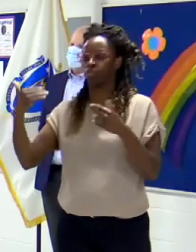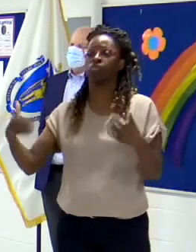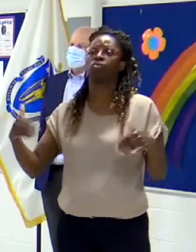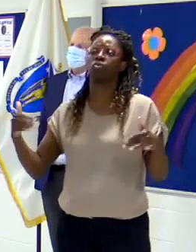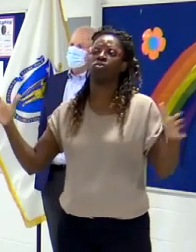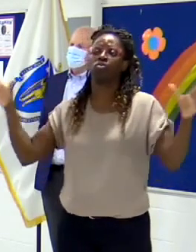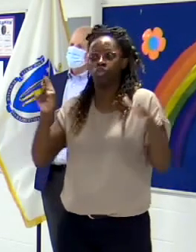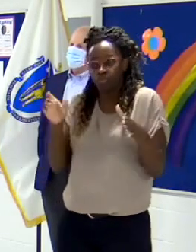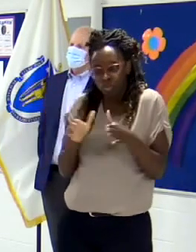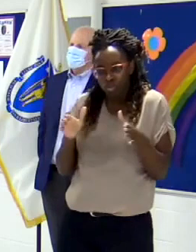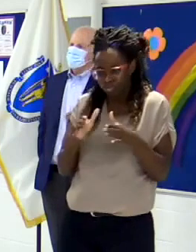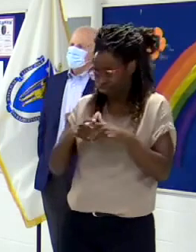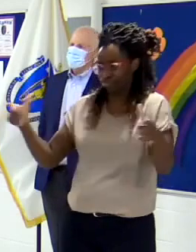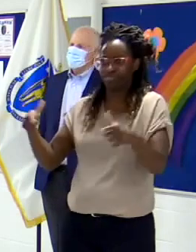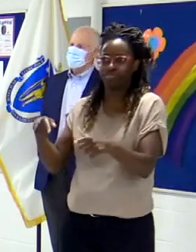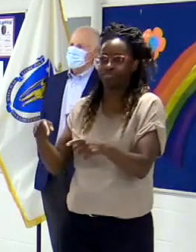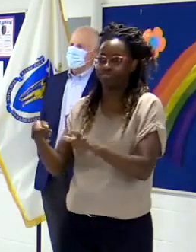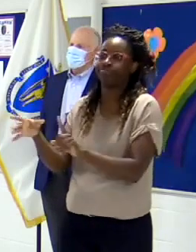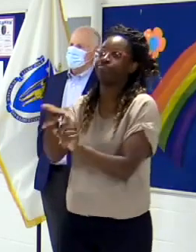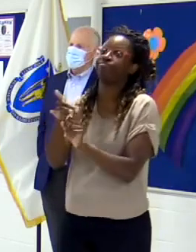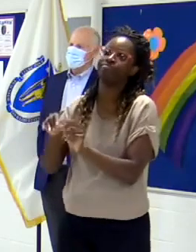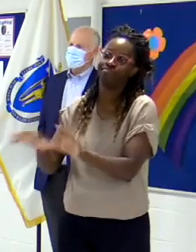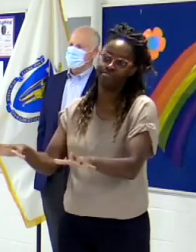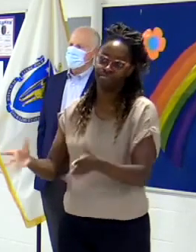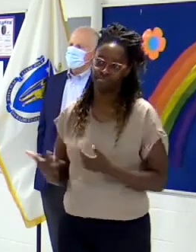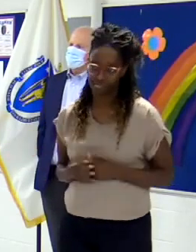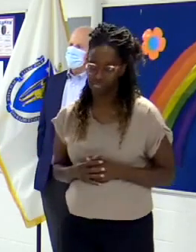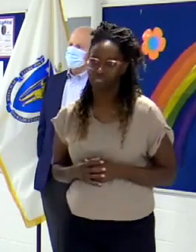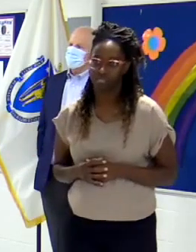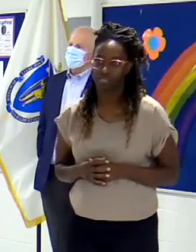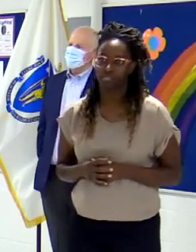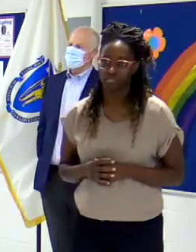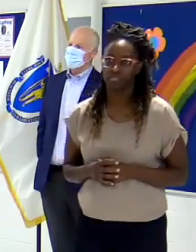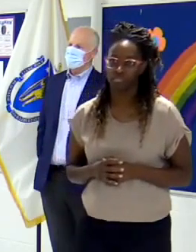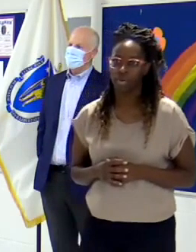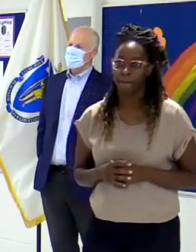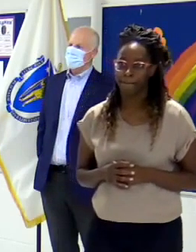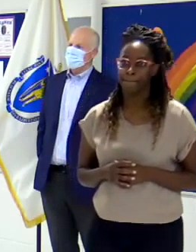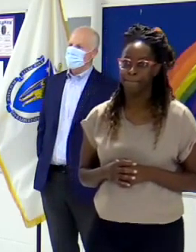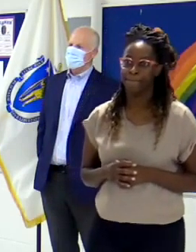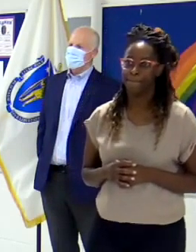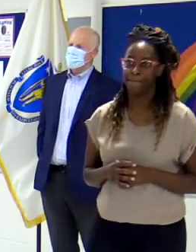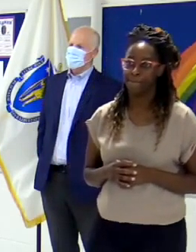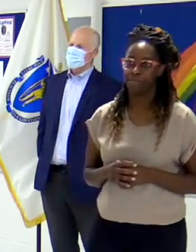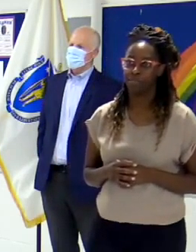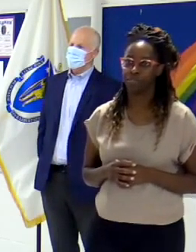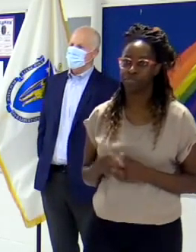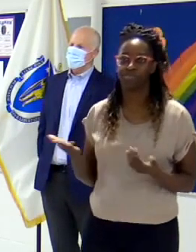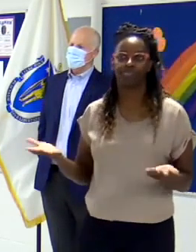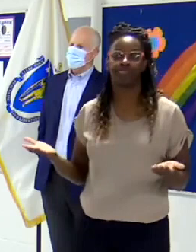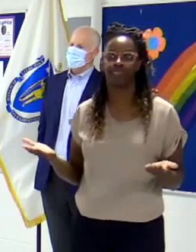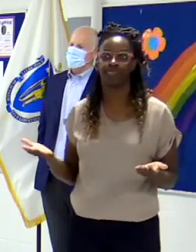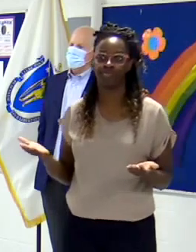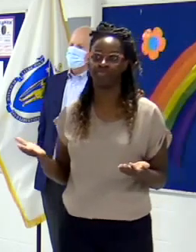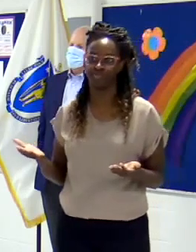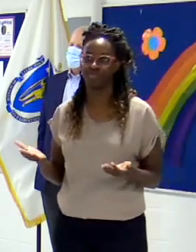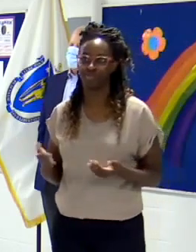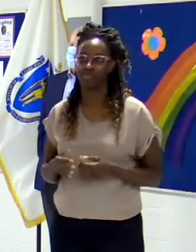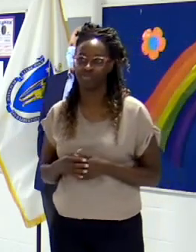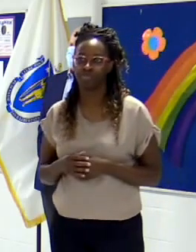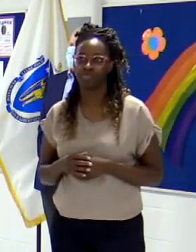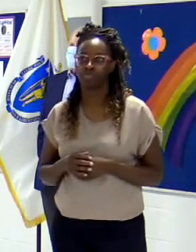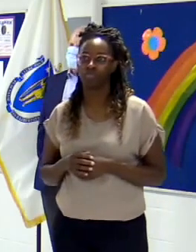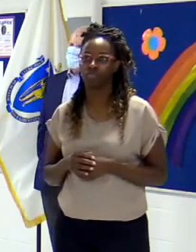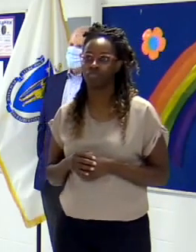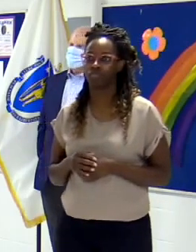Um, and that is in many respects the thing that makes this, uh, so insidious, which is for us to really win this